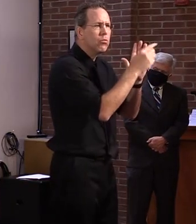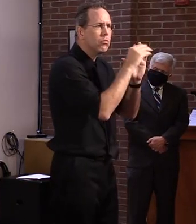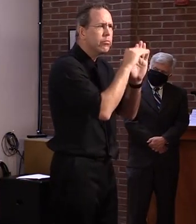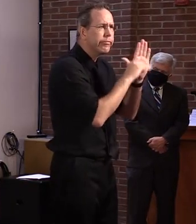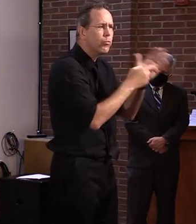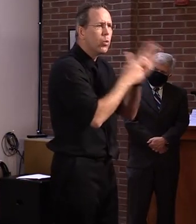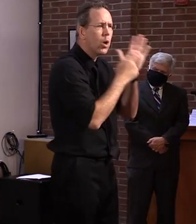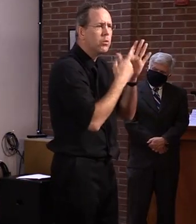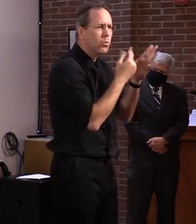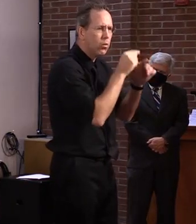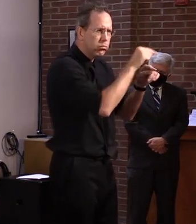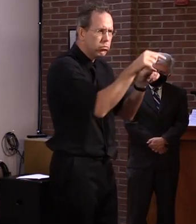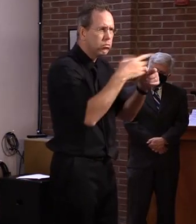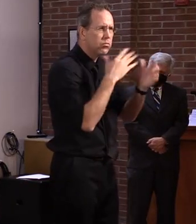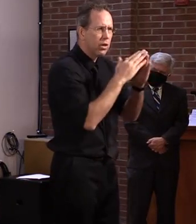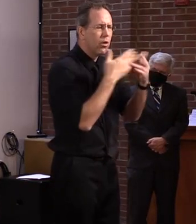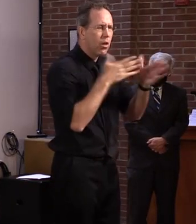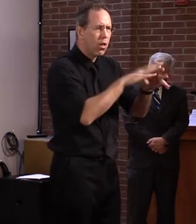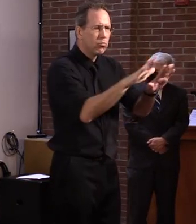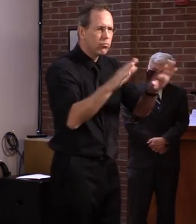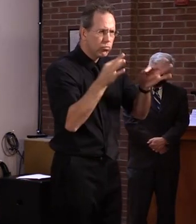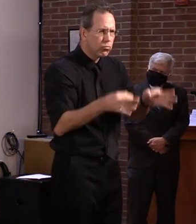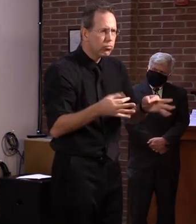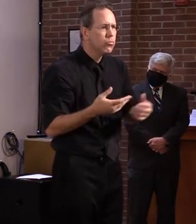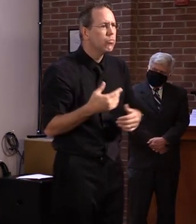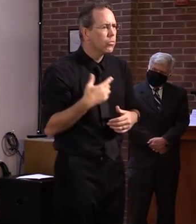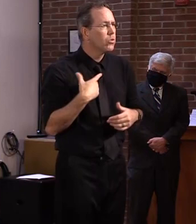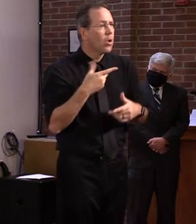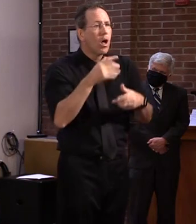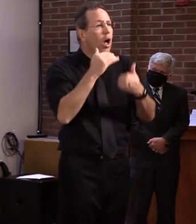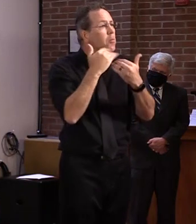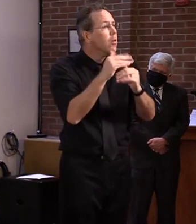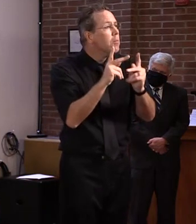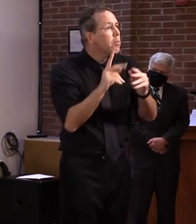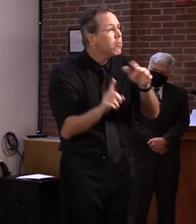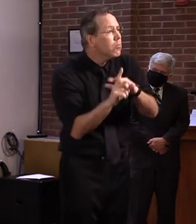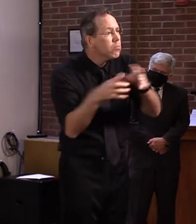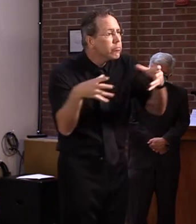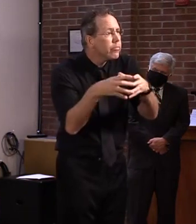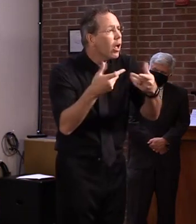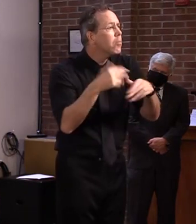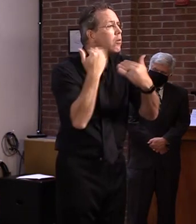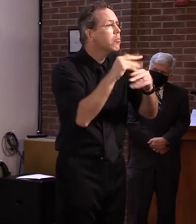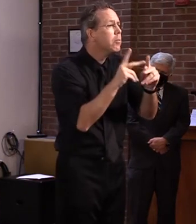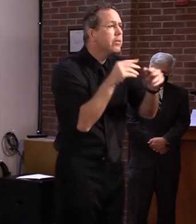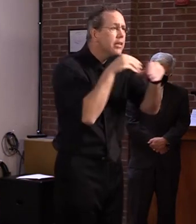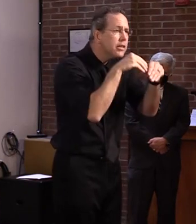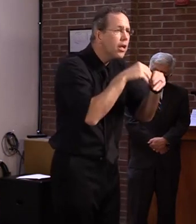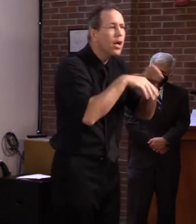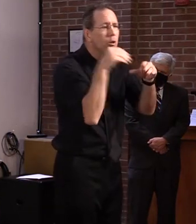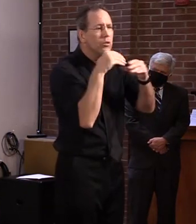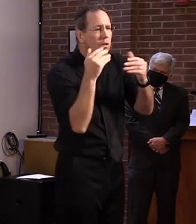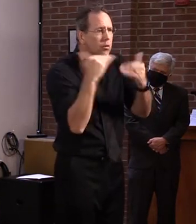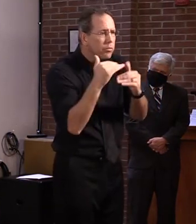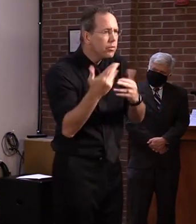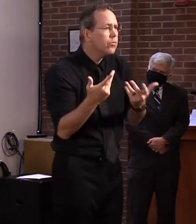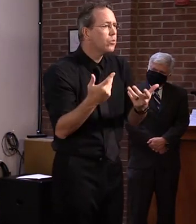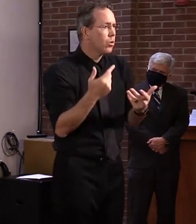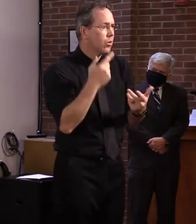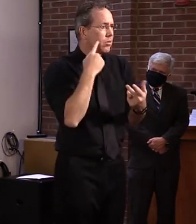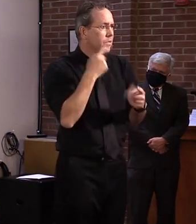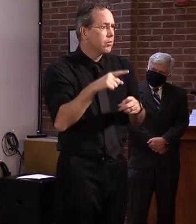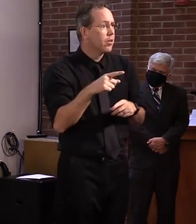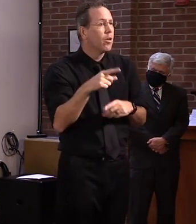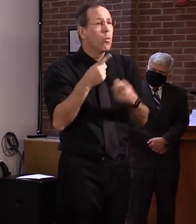as well as the, the gathering size. So I would, uh, I would wait and see whether Castleton follows through, uh,